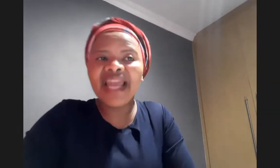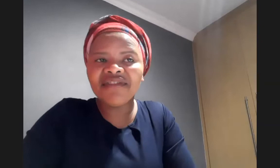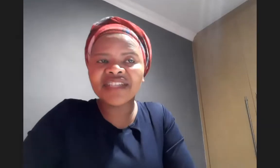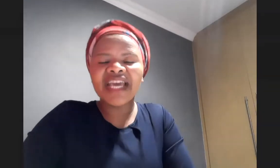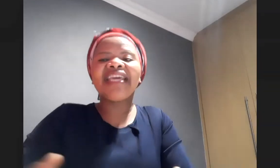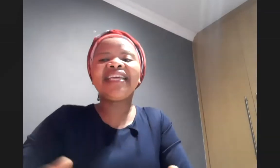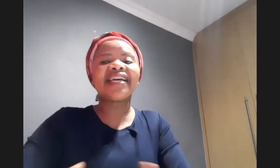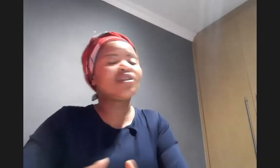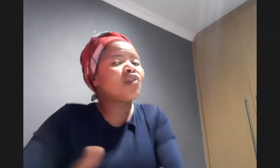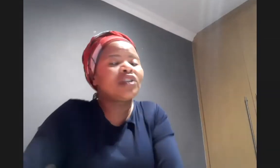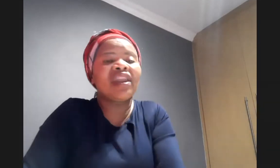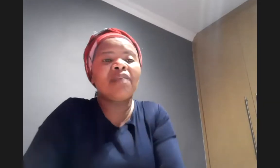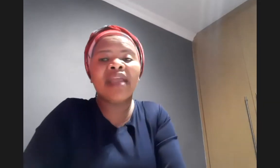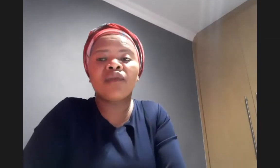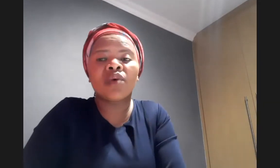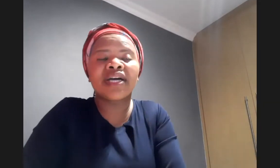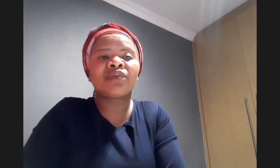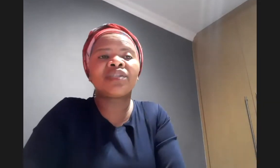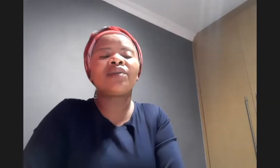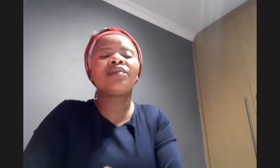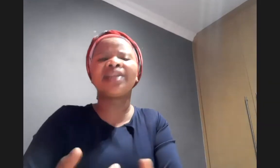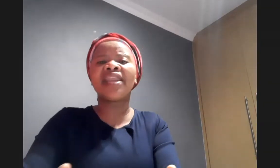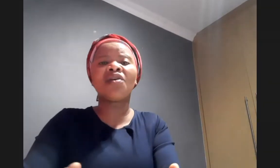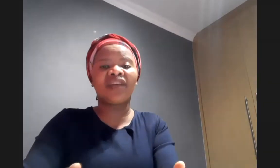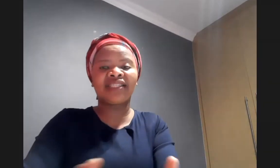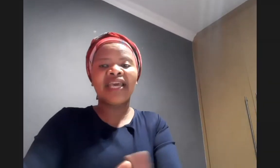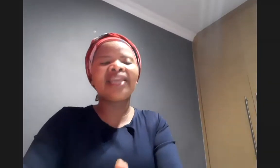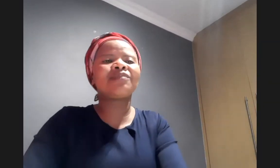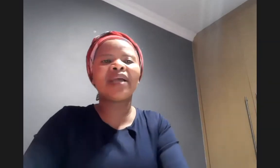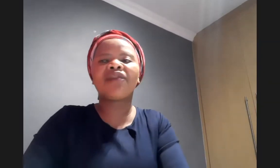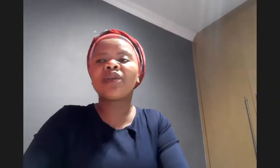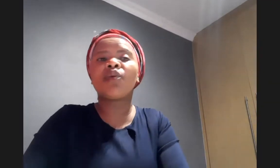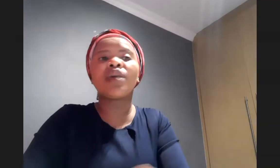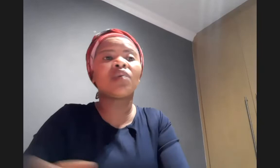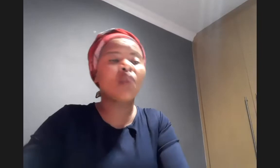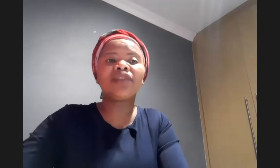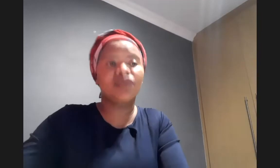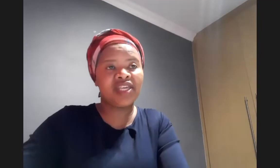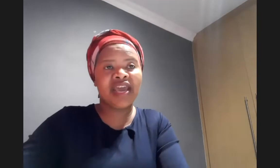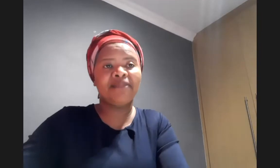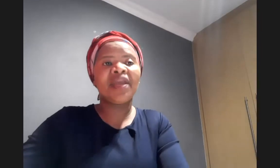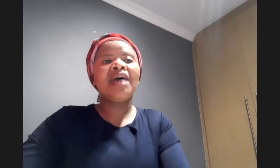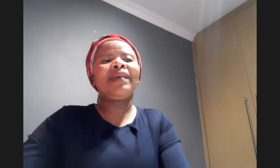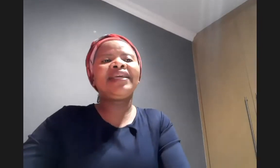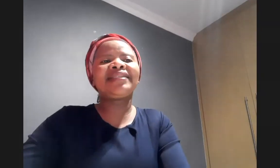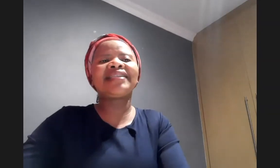left he says of course very painful words which i don't think any of us in this platform this morning would want to hear but he says